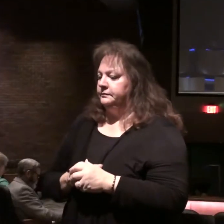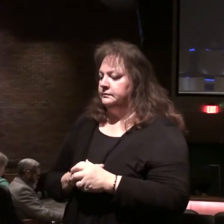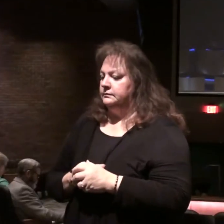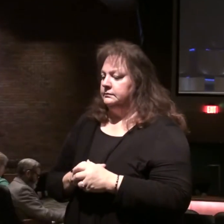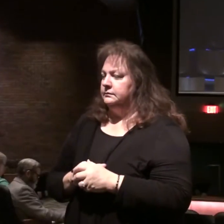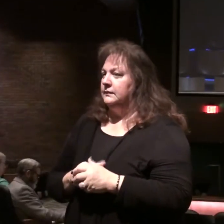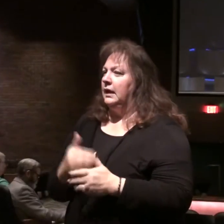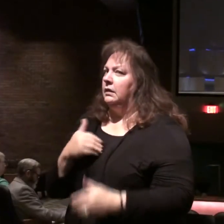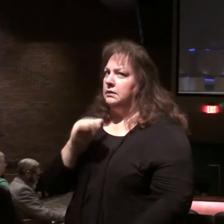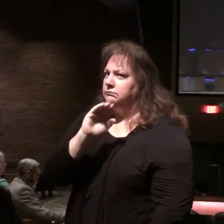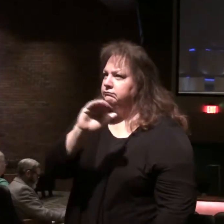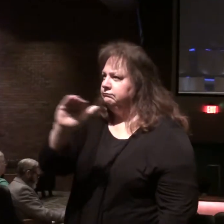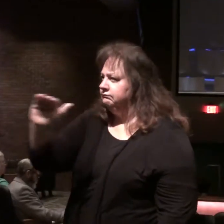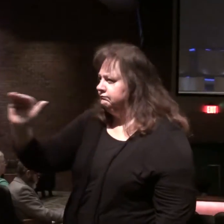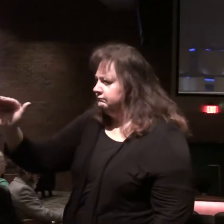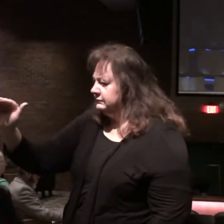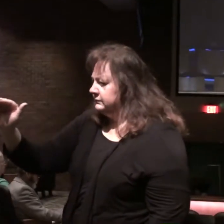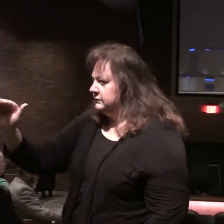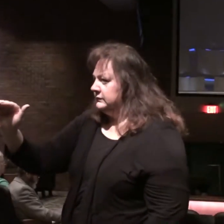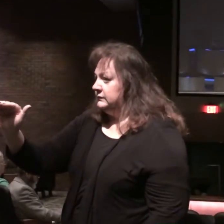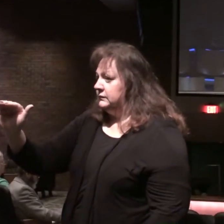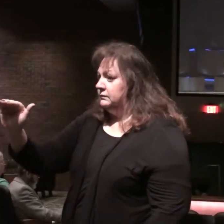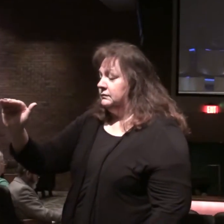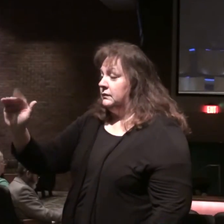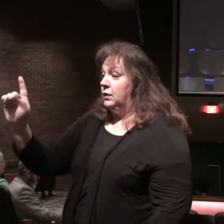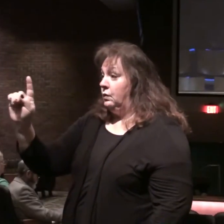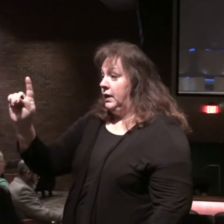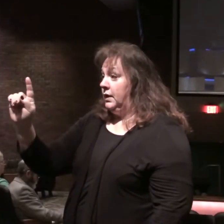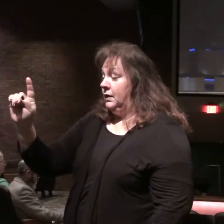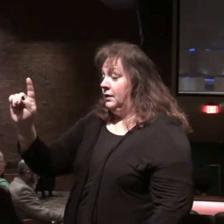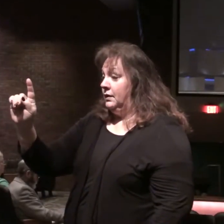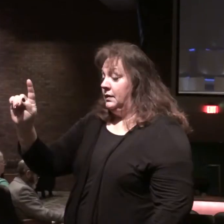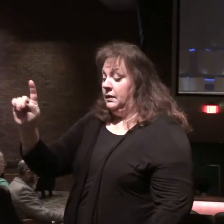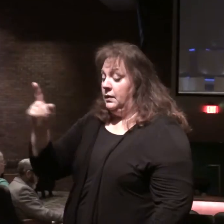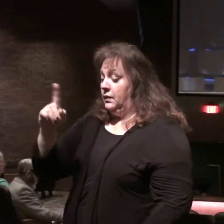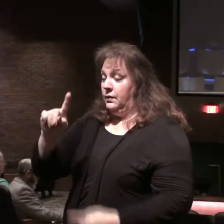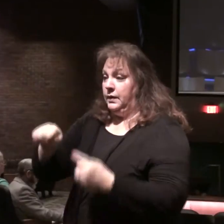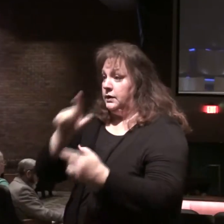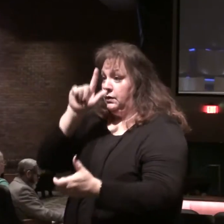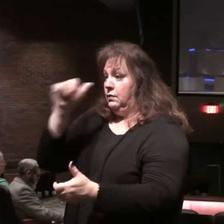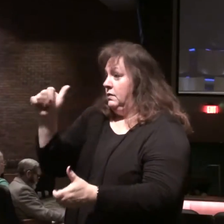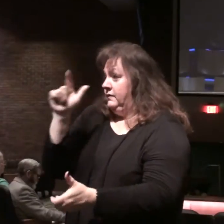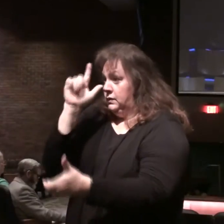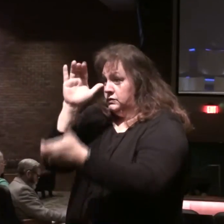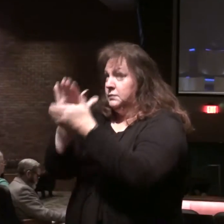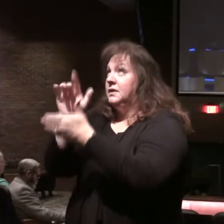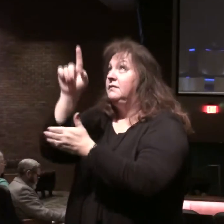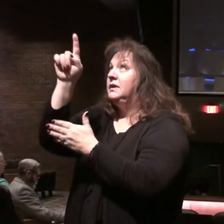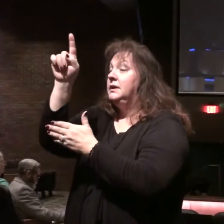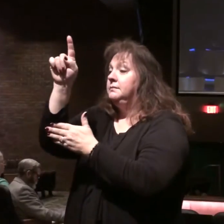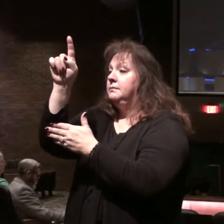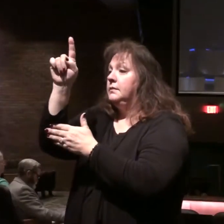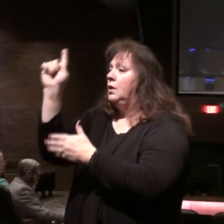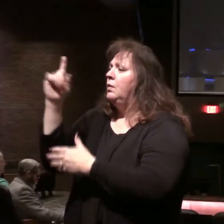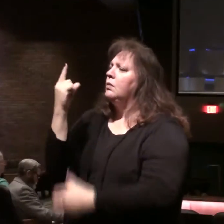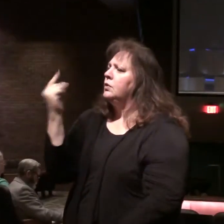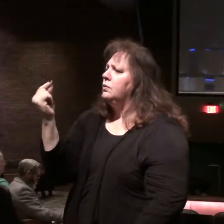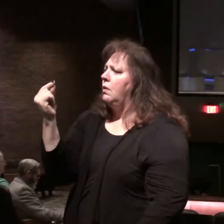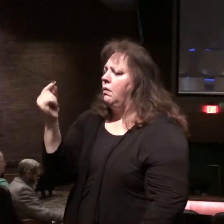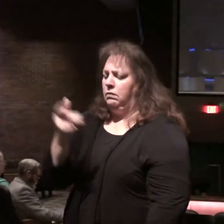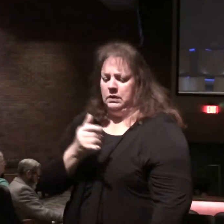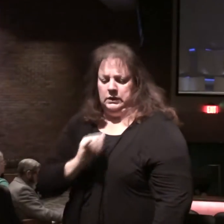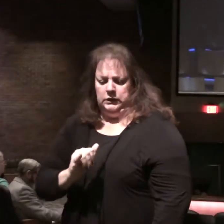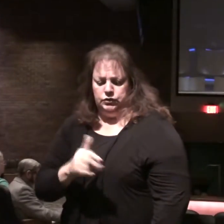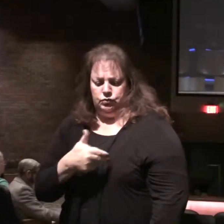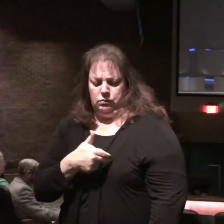Then a reminder, the ultimate destiny of unbelievers is an eternal hell. And you have that